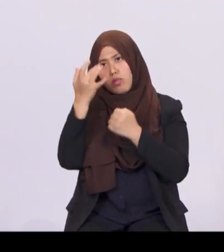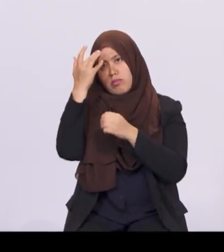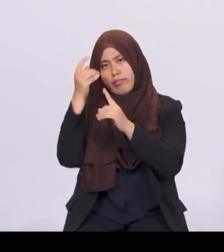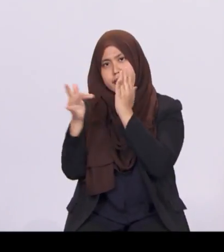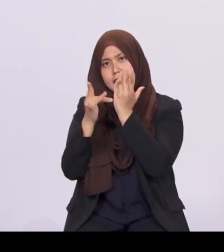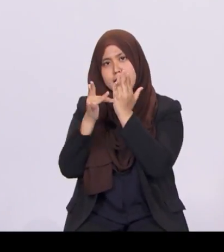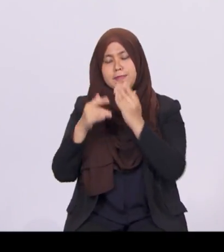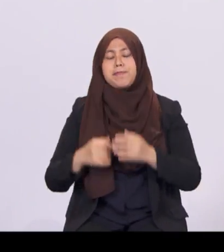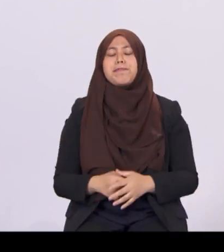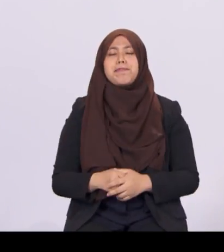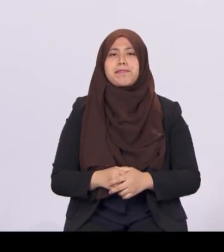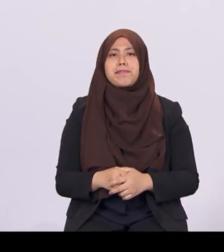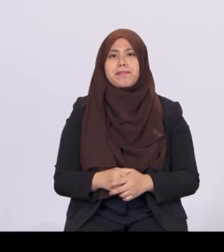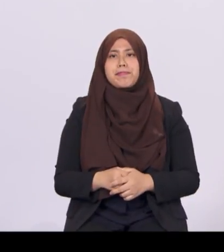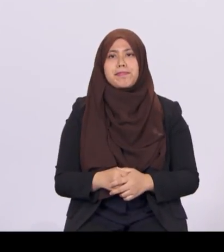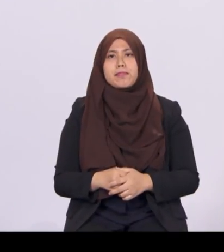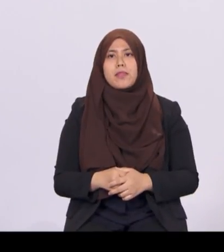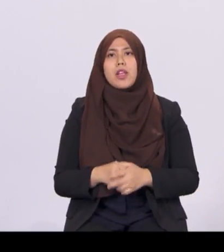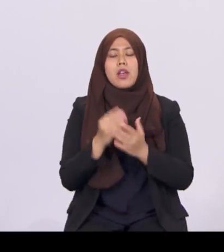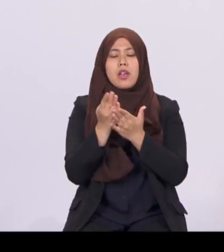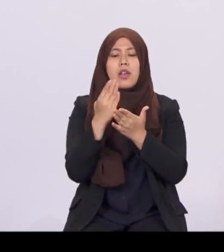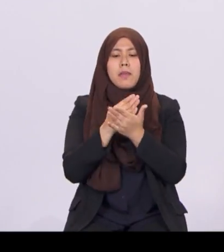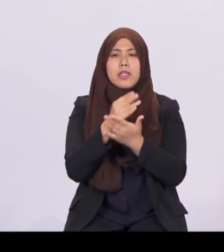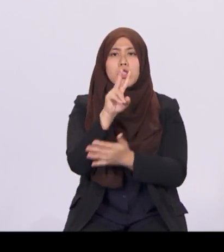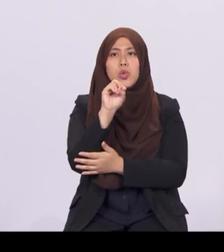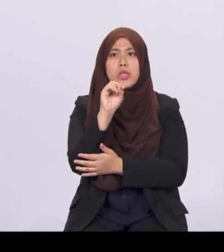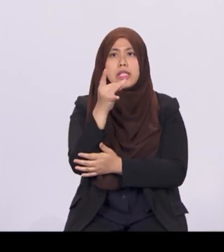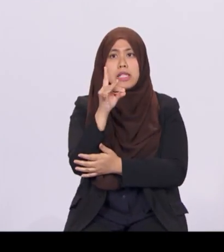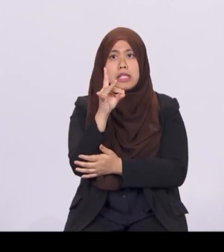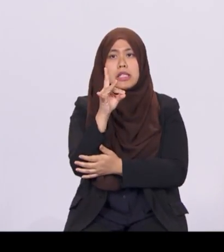Budget 2018 will build on this strong position.